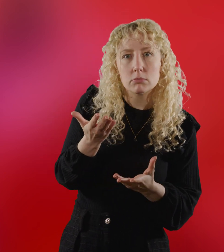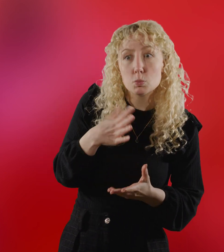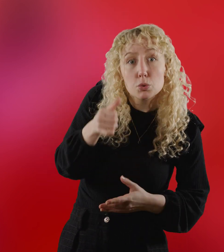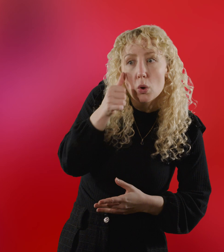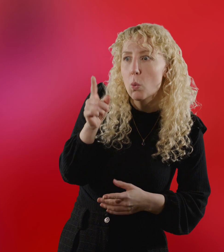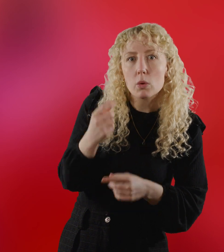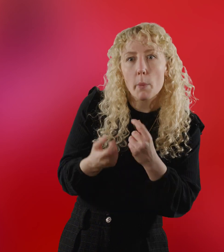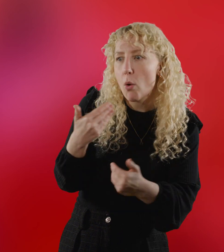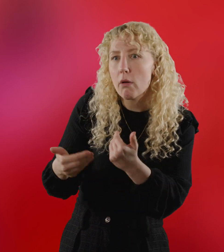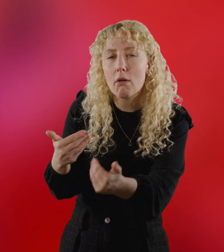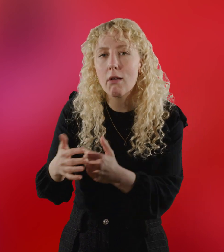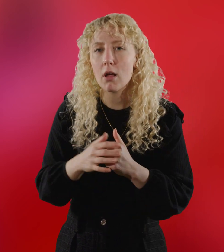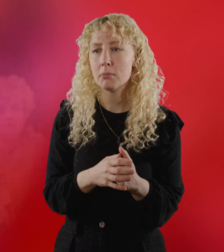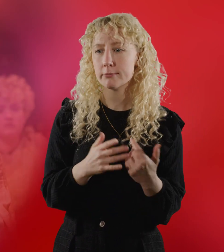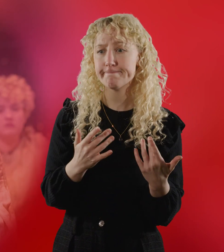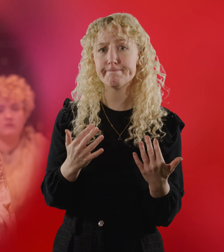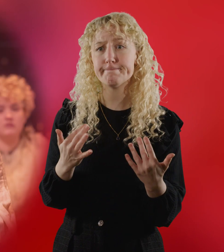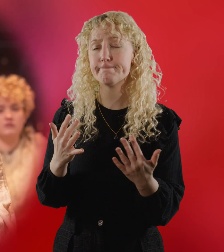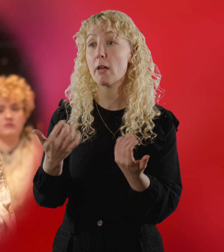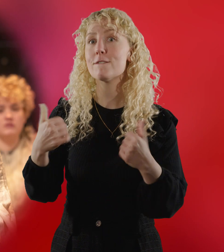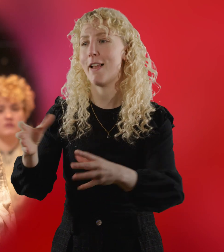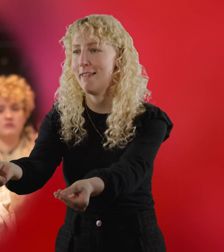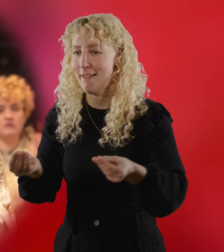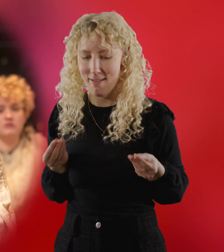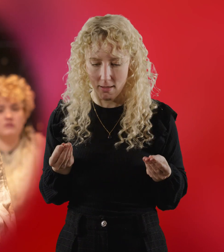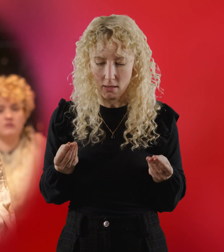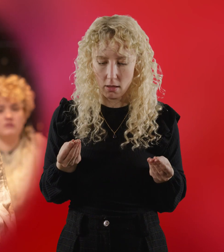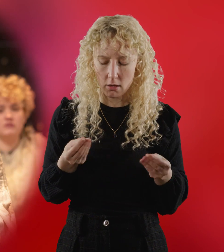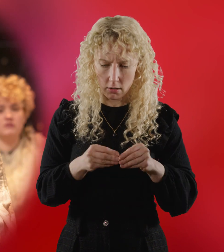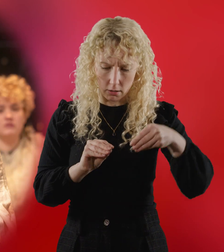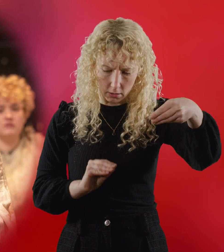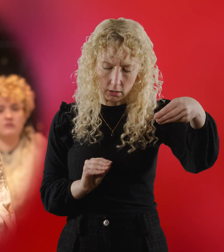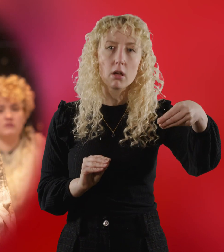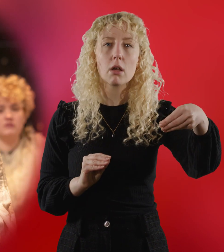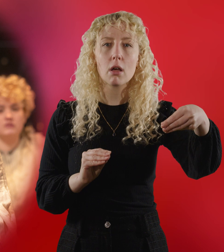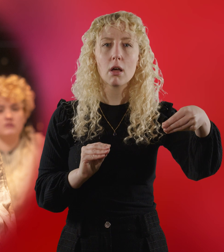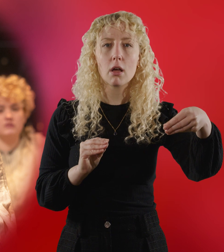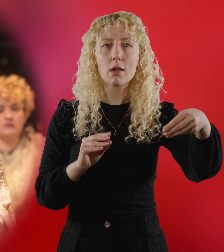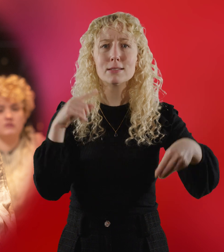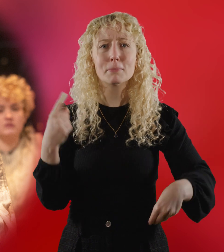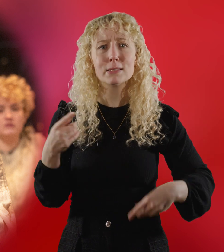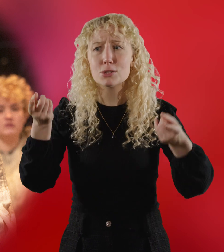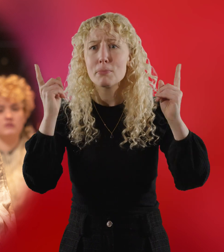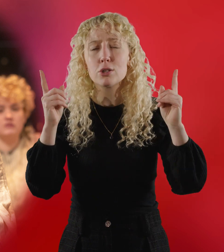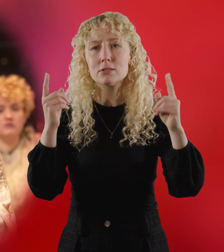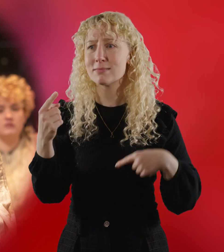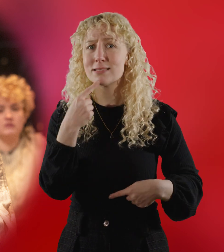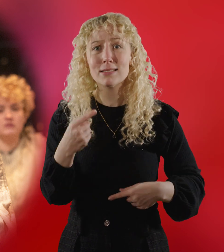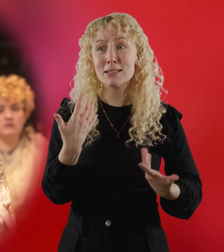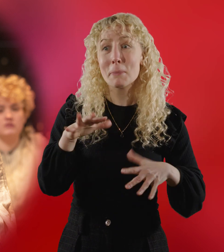But months later, she receives one from his boss. He's been captured by the Spanish and will be executed.